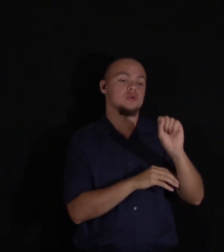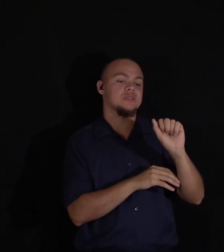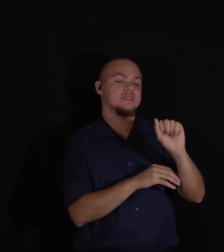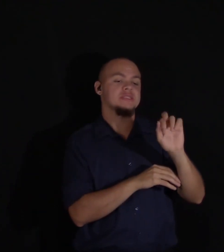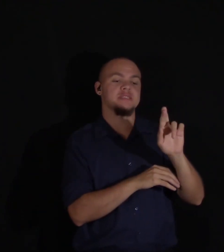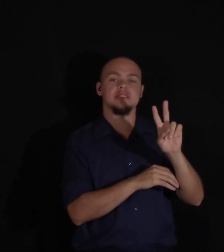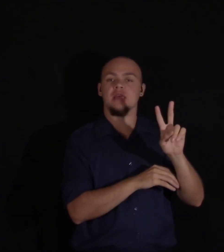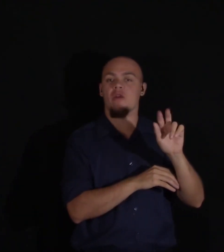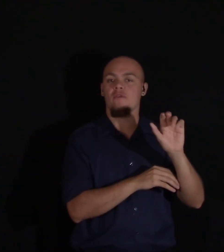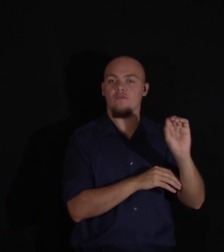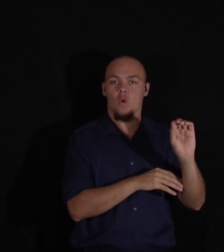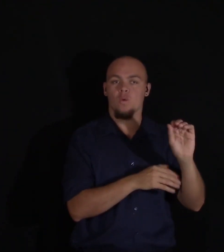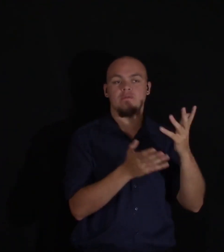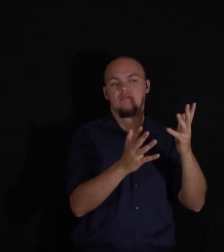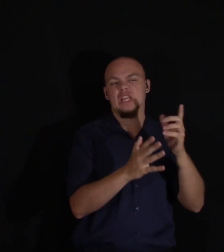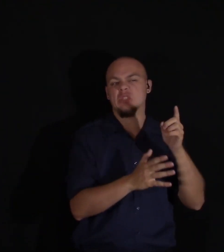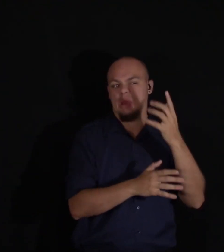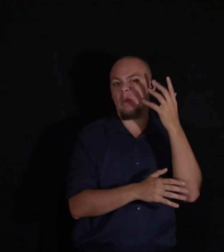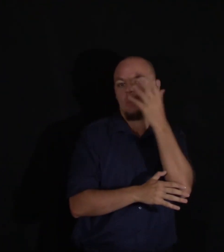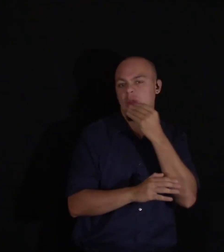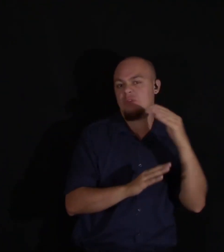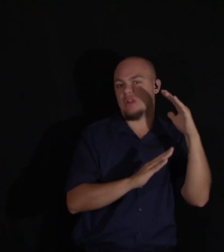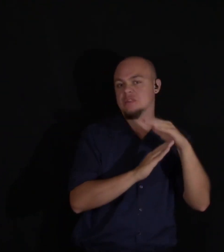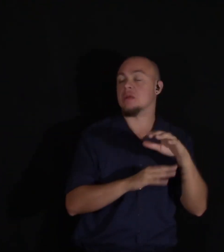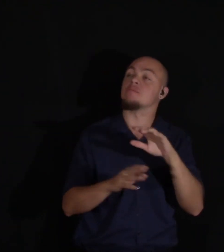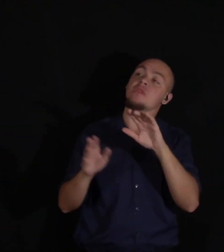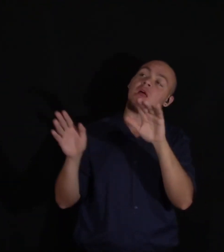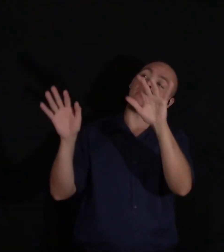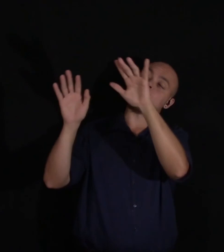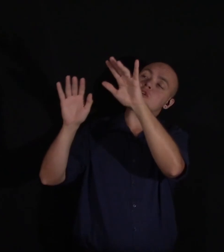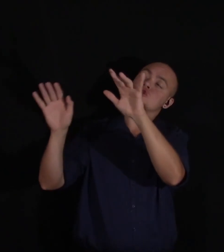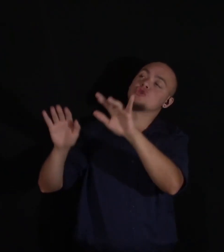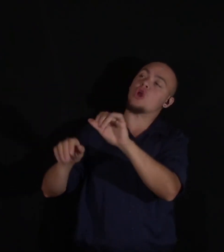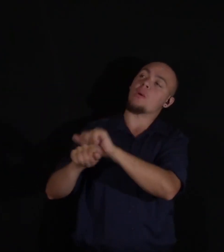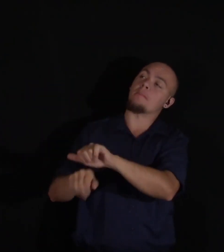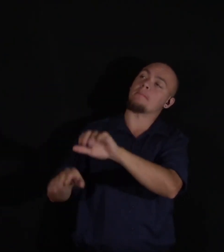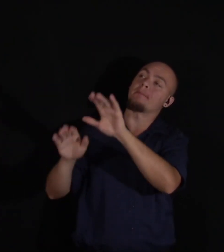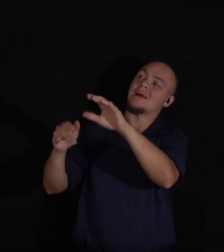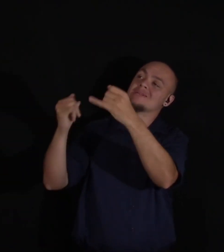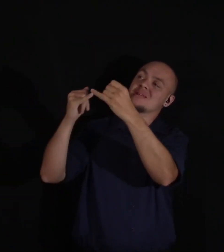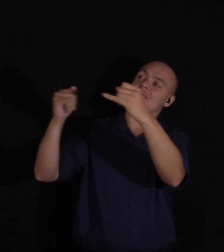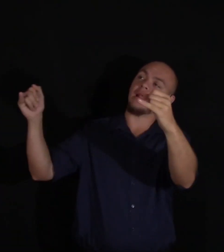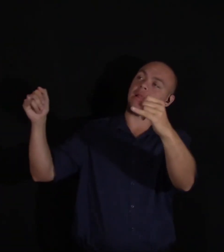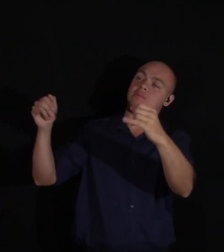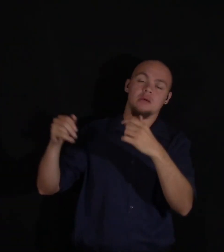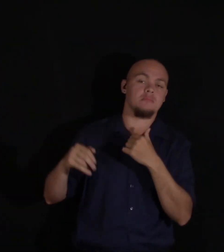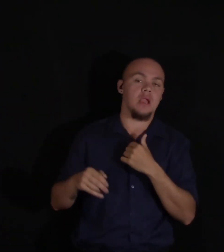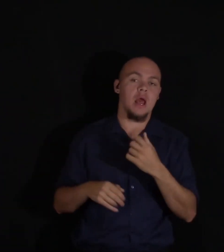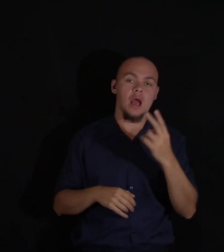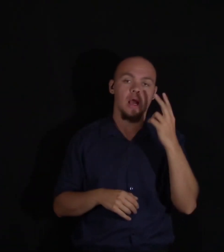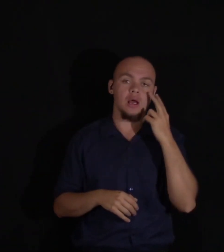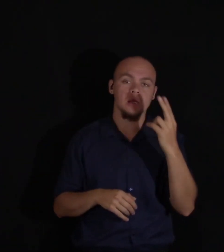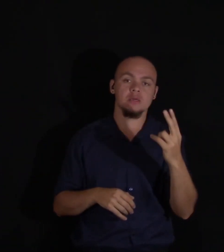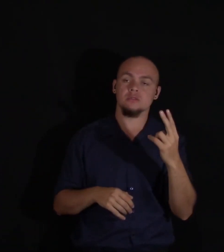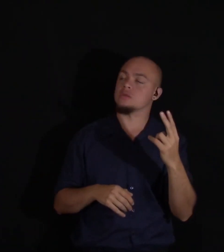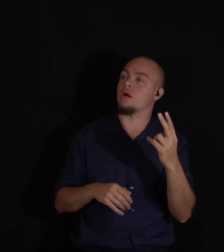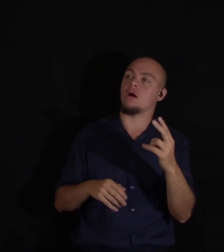passed. The high and snowy mountains were its immediate boundaries, but I saw no more ruined castles and fertile